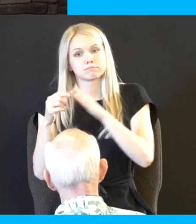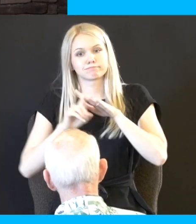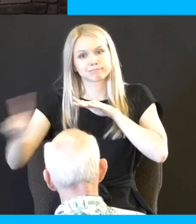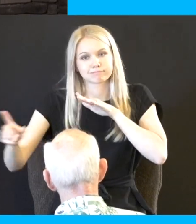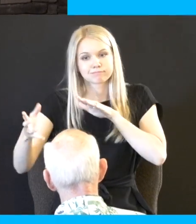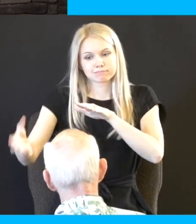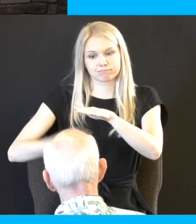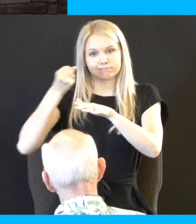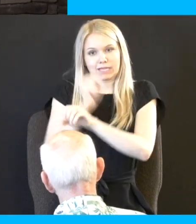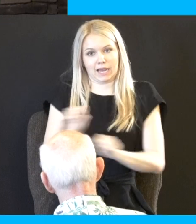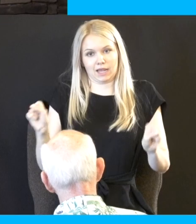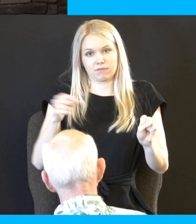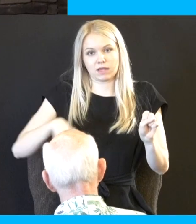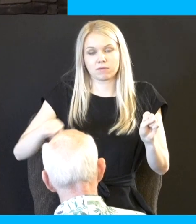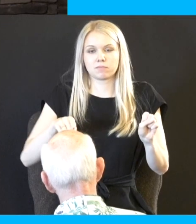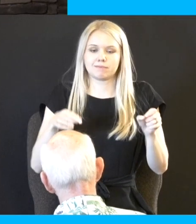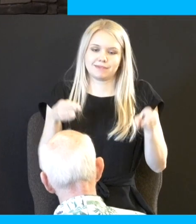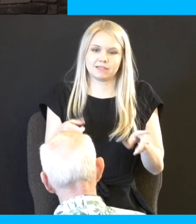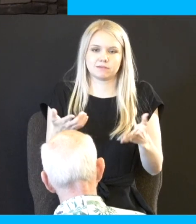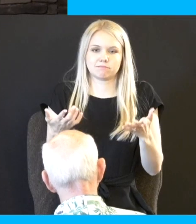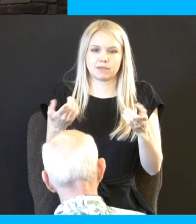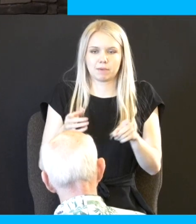But these are the things that were going on. So go back again to Exodus 21.